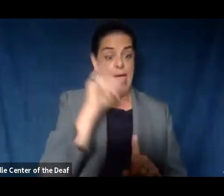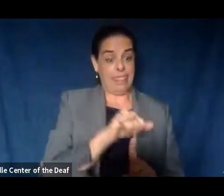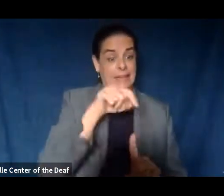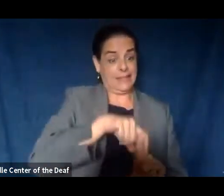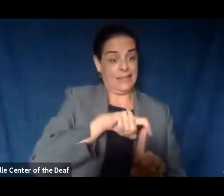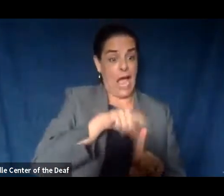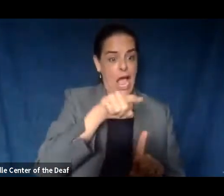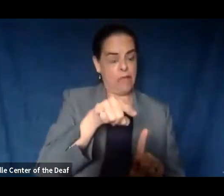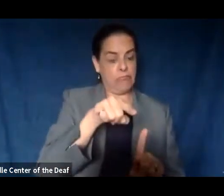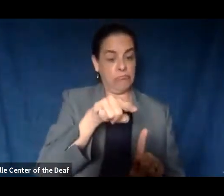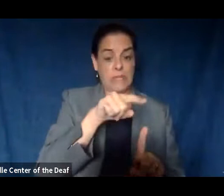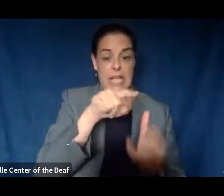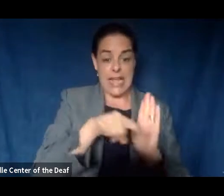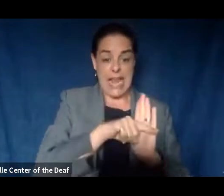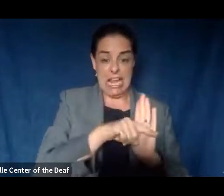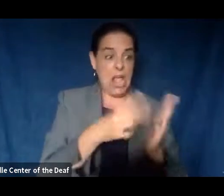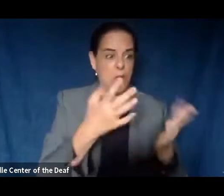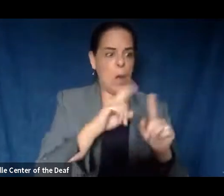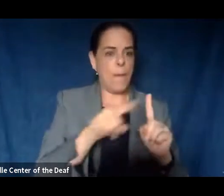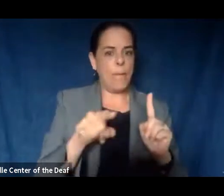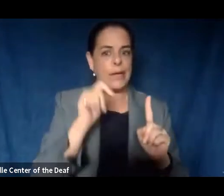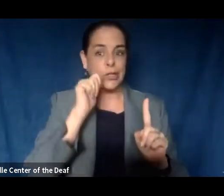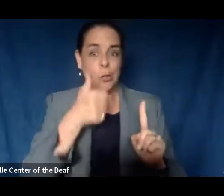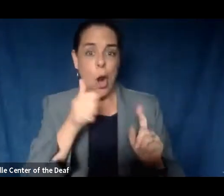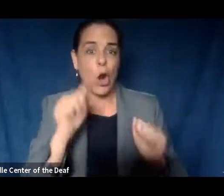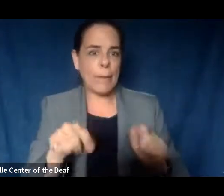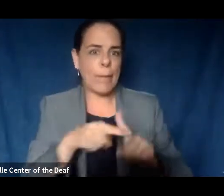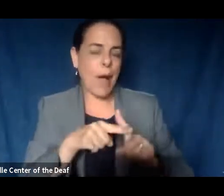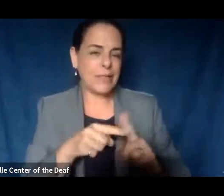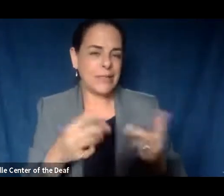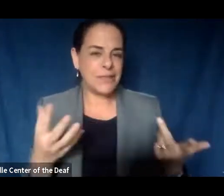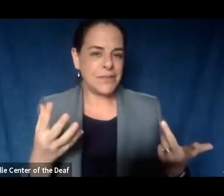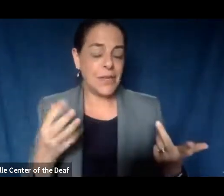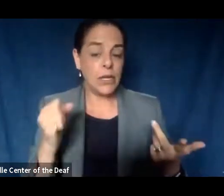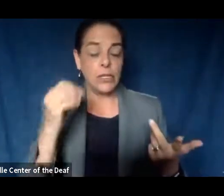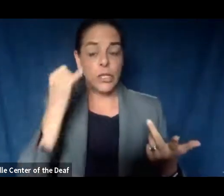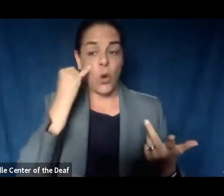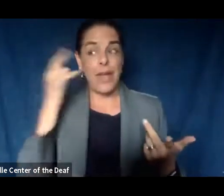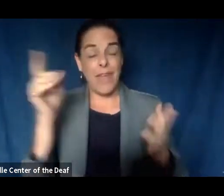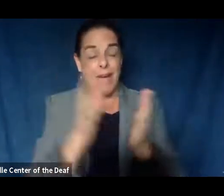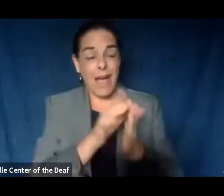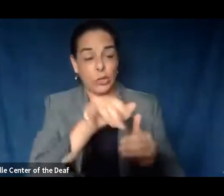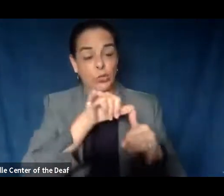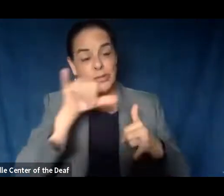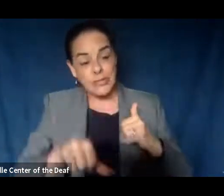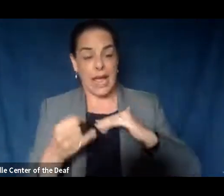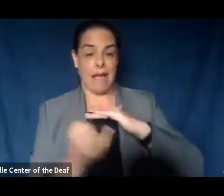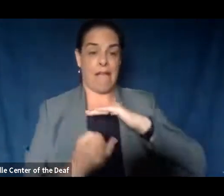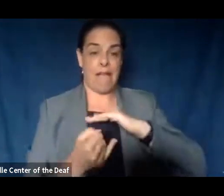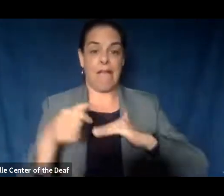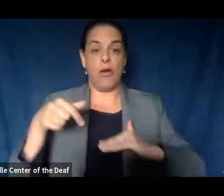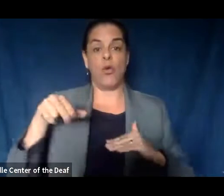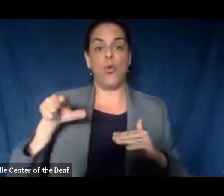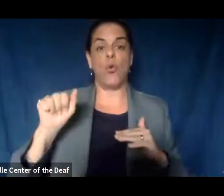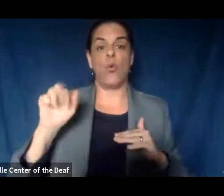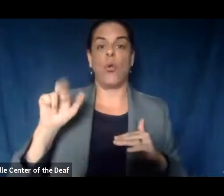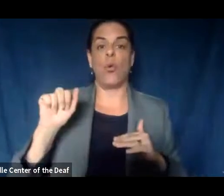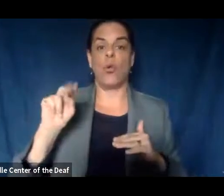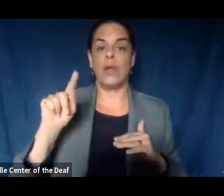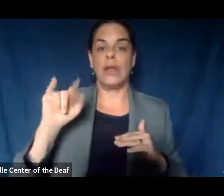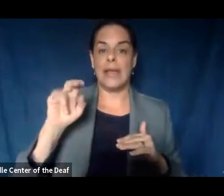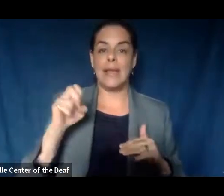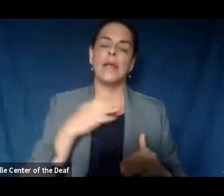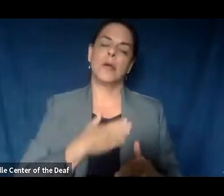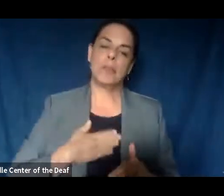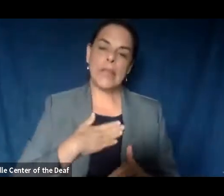positive or negative now, positive tomorrow. So if you're asked to stay in quarantine, we need you to stay in